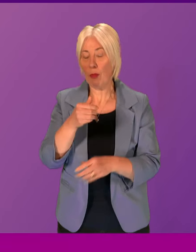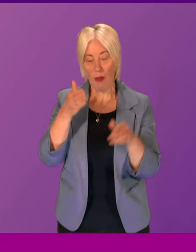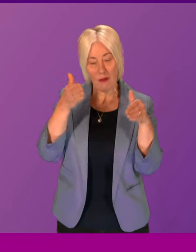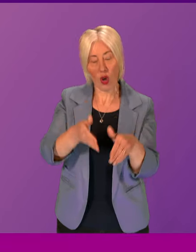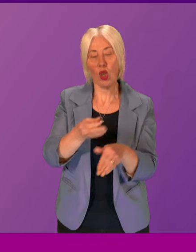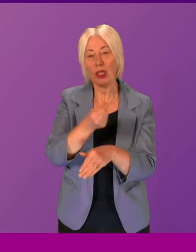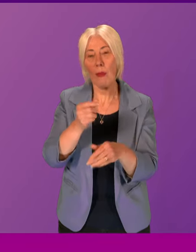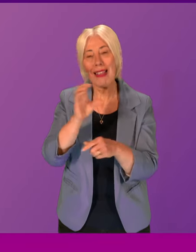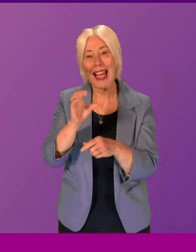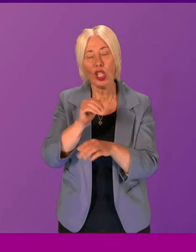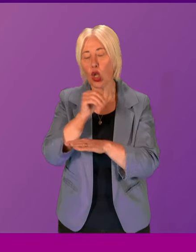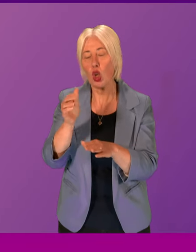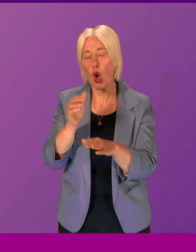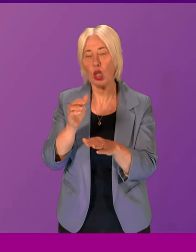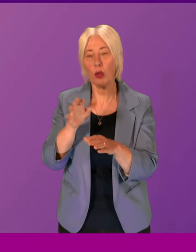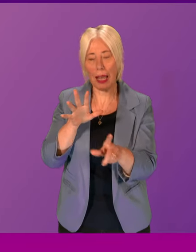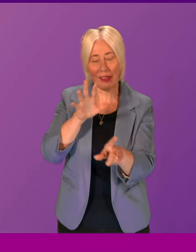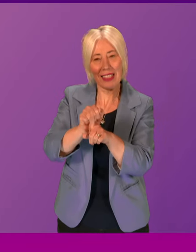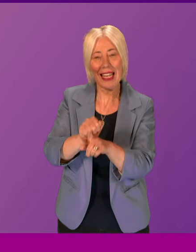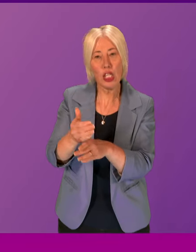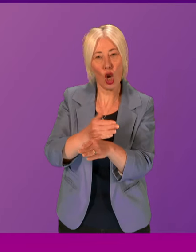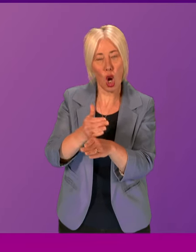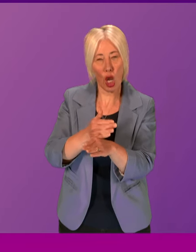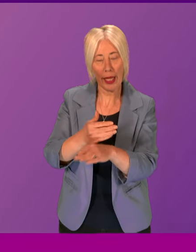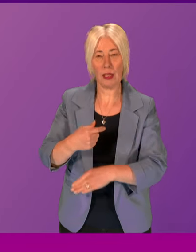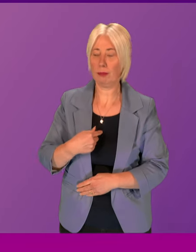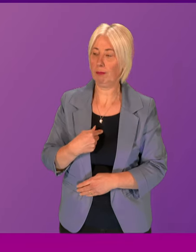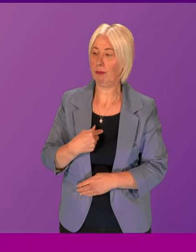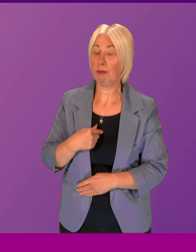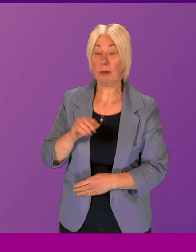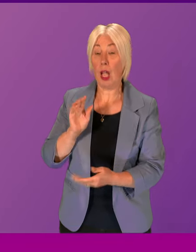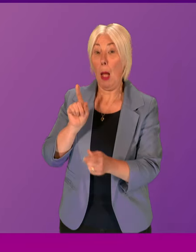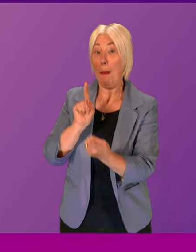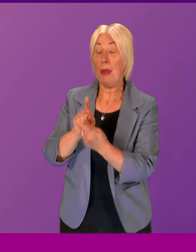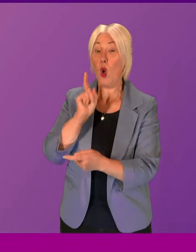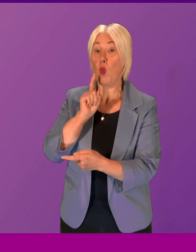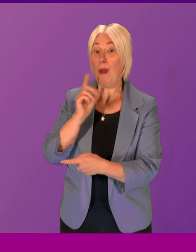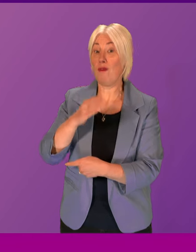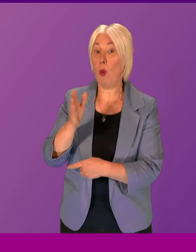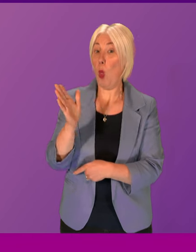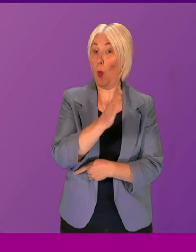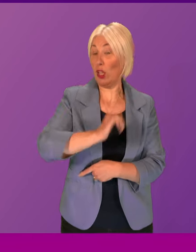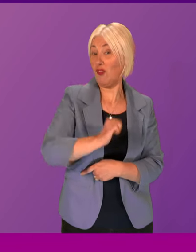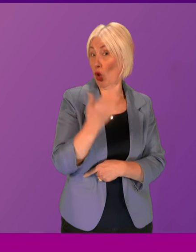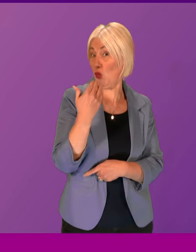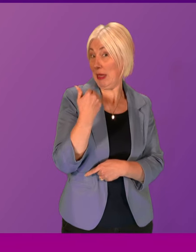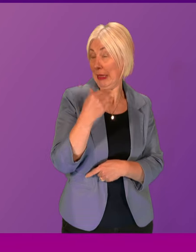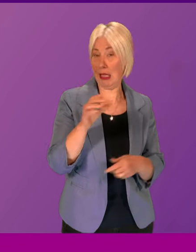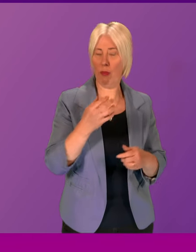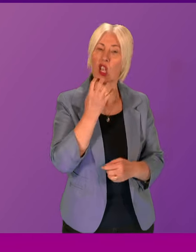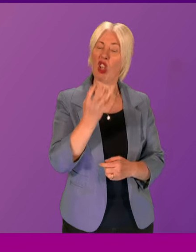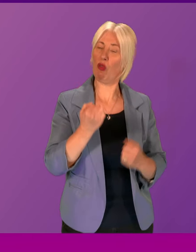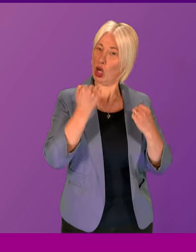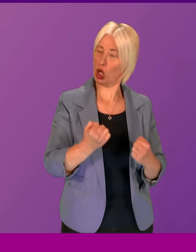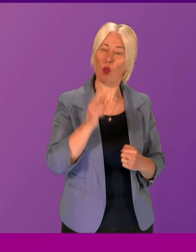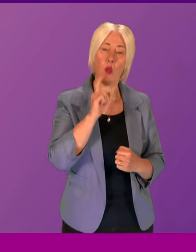liver cancer as well. Jackie Bailey. I recently met with a courageous group of women from the west of Scotland who shared their experience of being